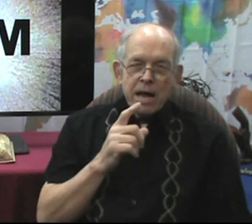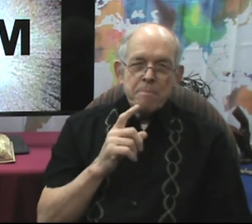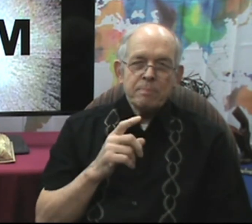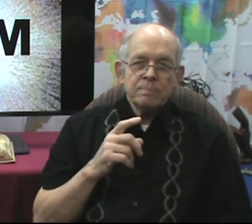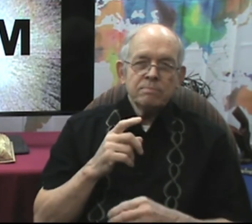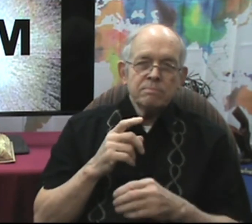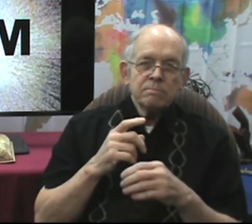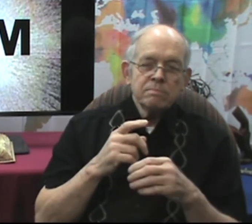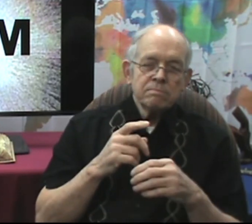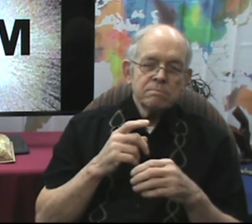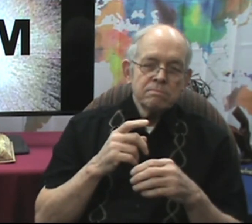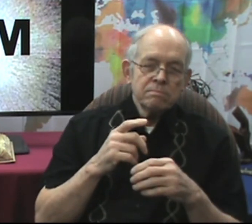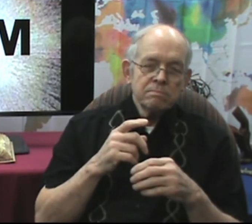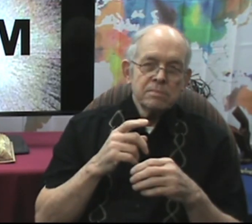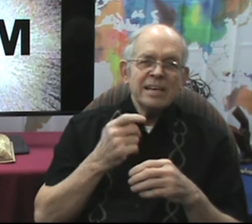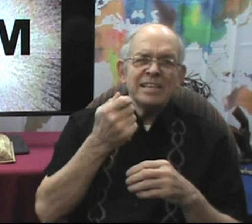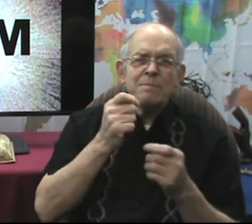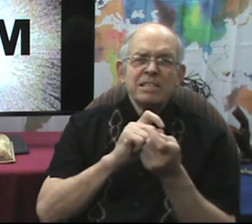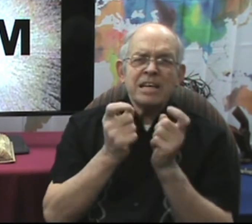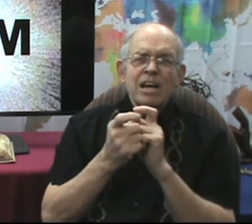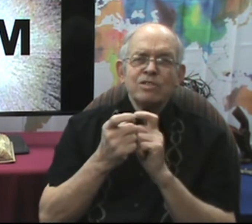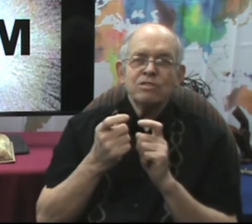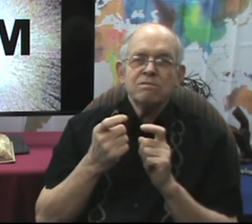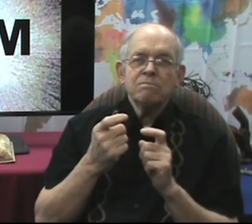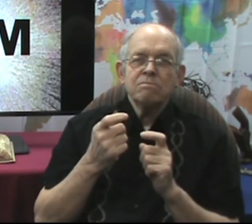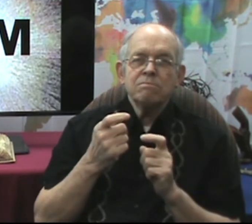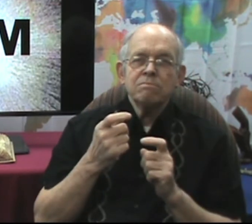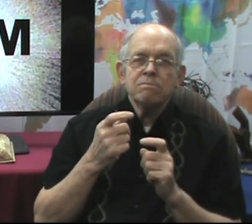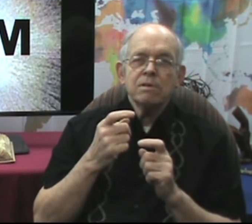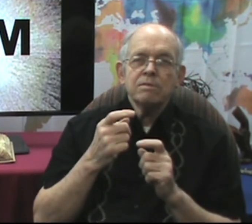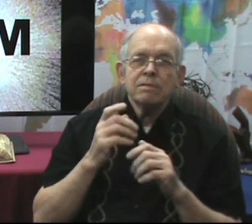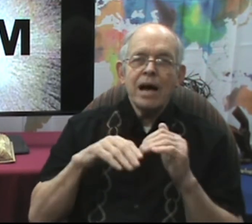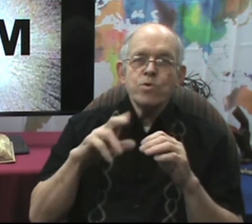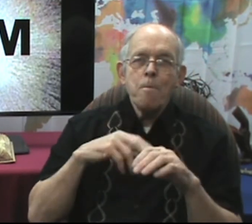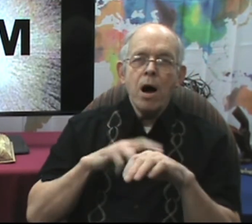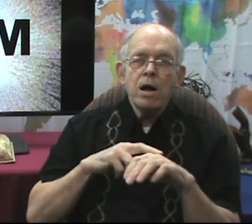Heaven came Messiah's Tenomba.